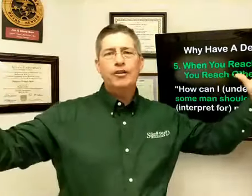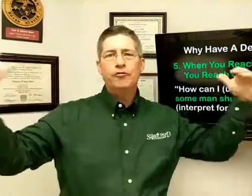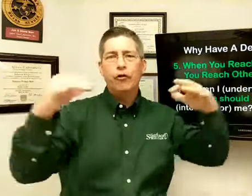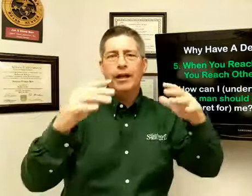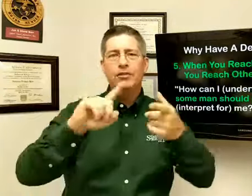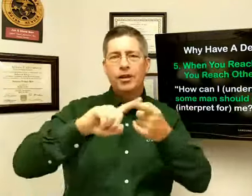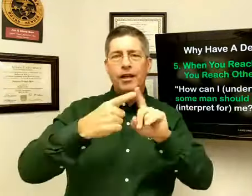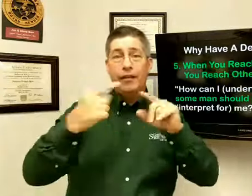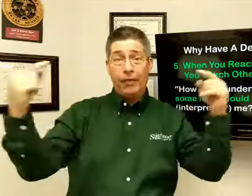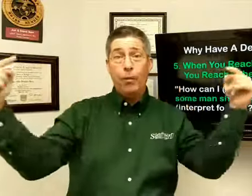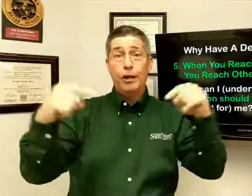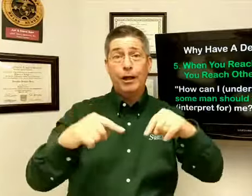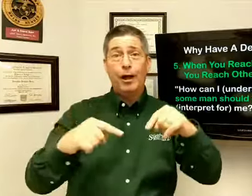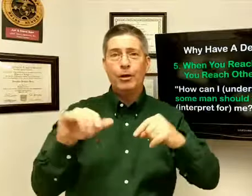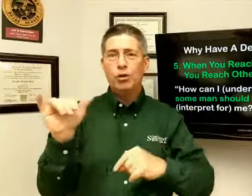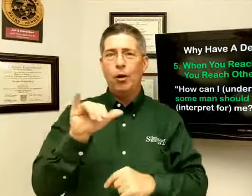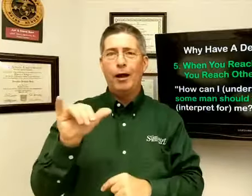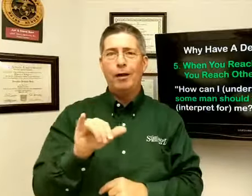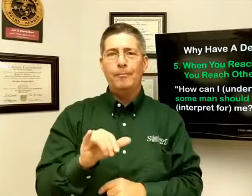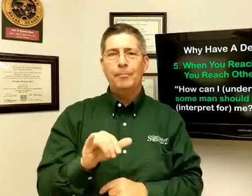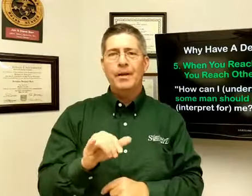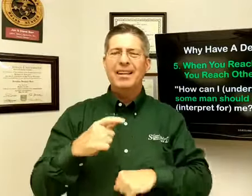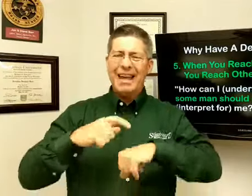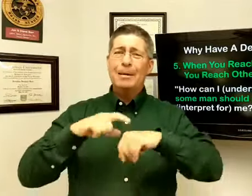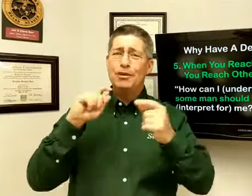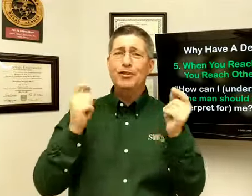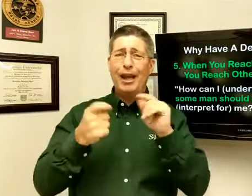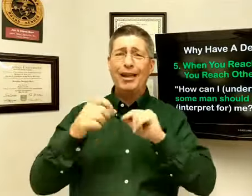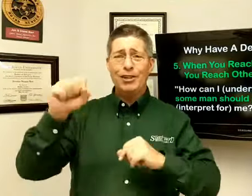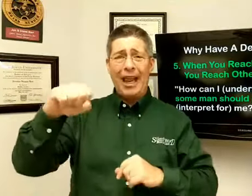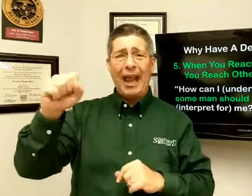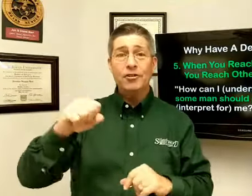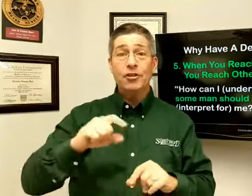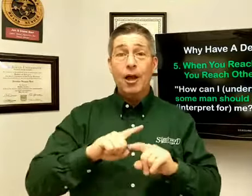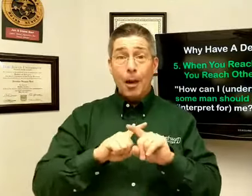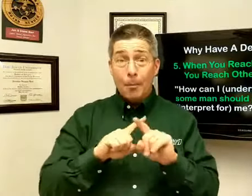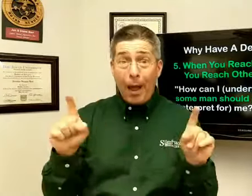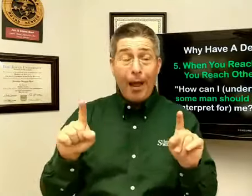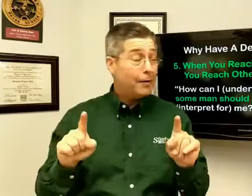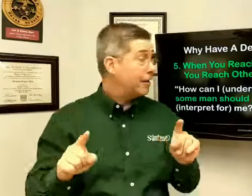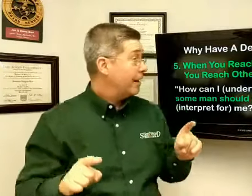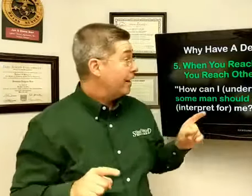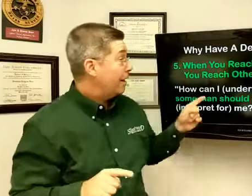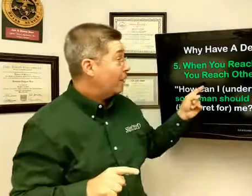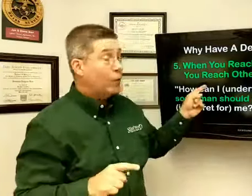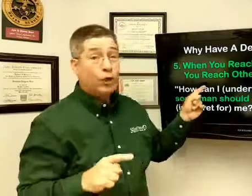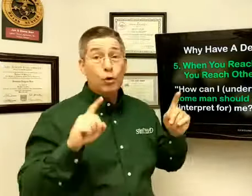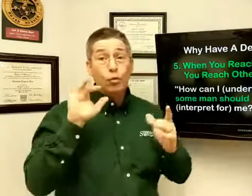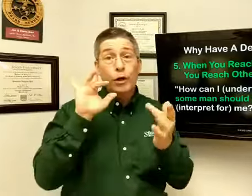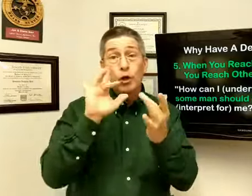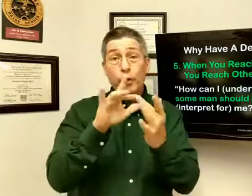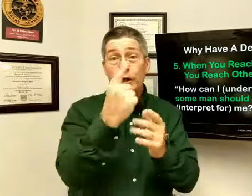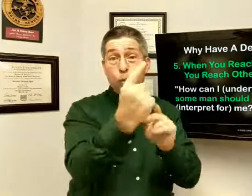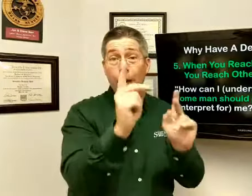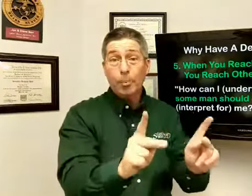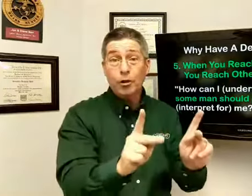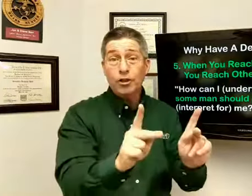friends, and they would come as well. And times have changed, yes. But when you reach one person,